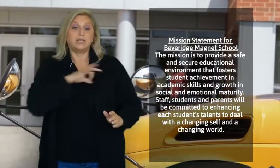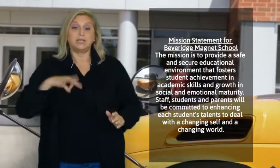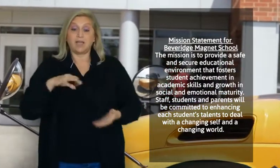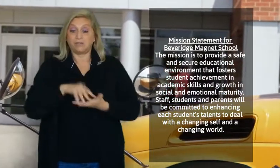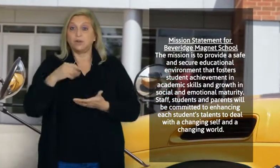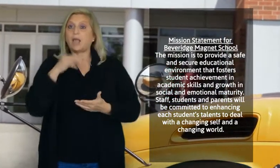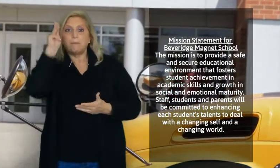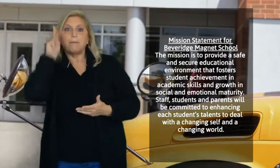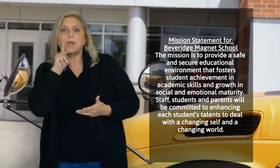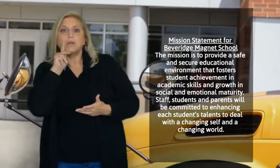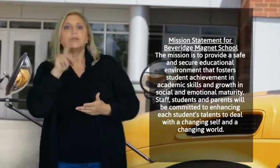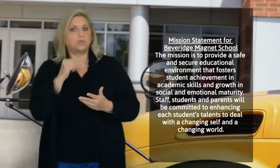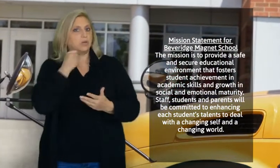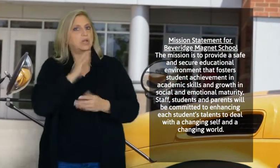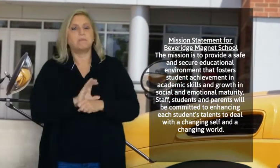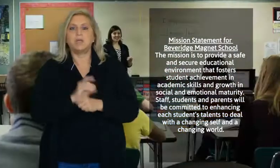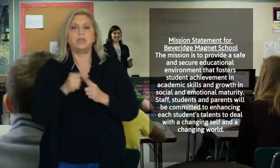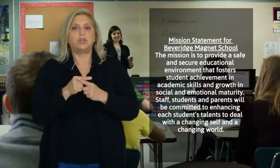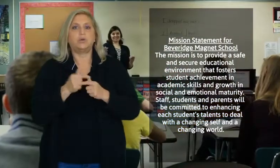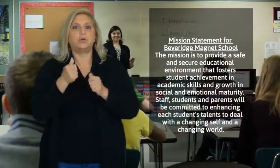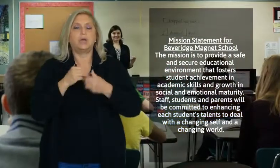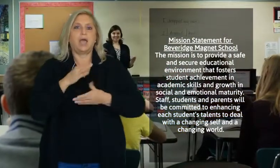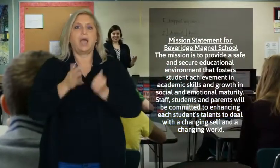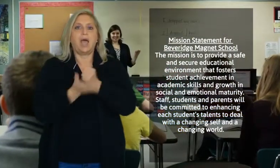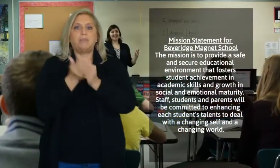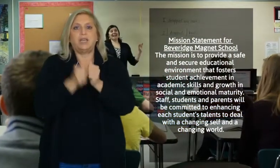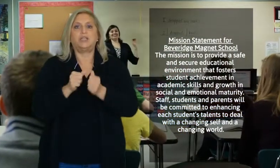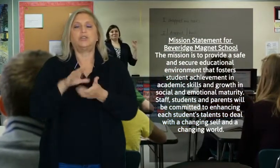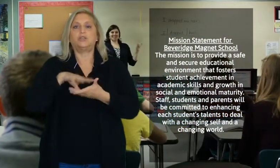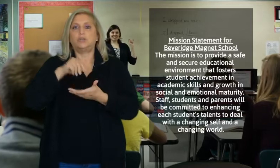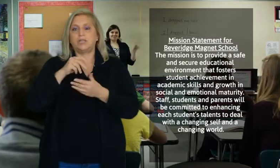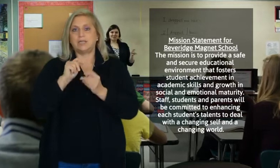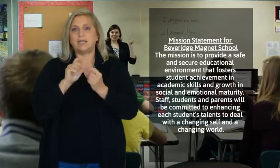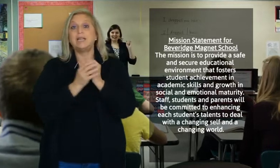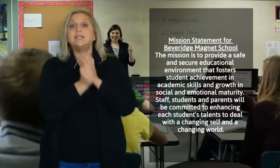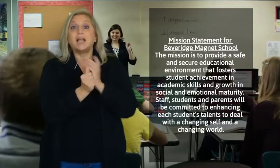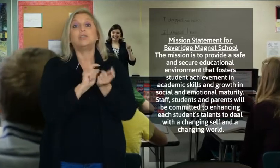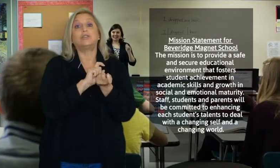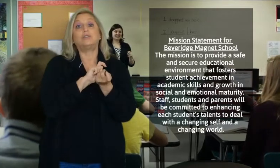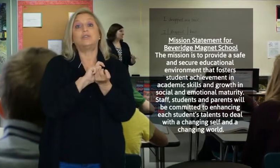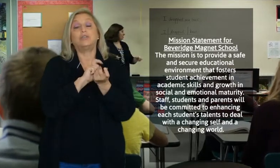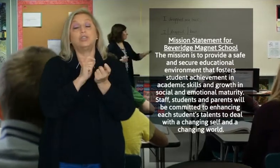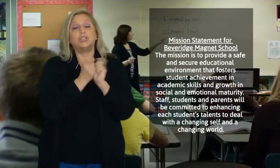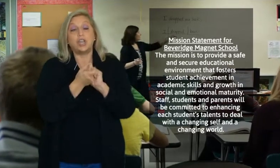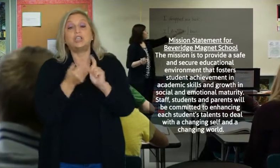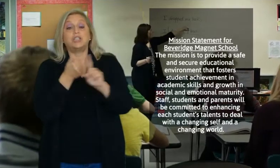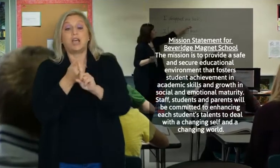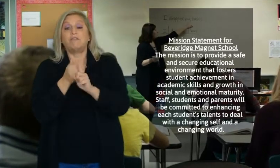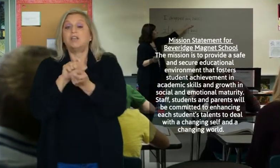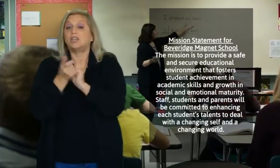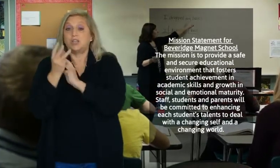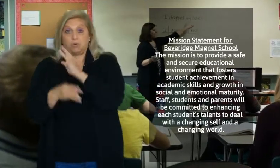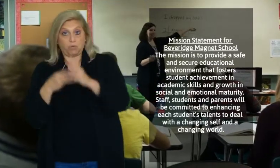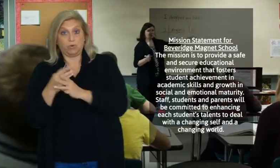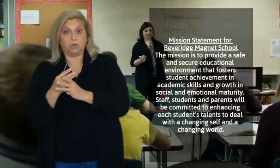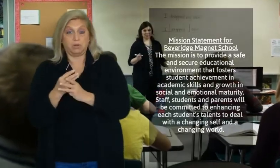Staff, students, and parents will be committed to enhancing each student's talents to deal with a changing self and a changing